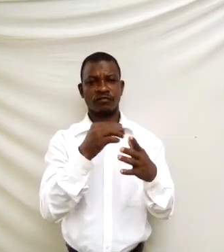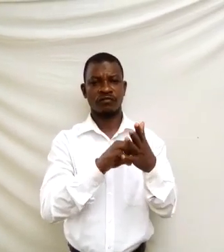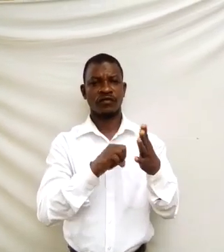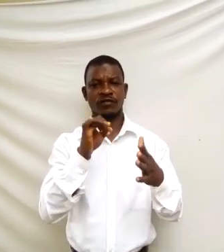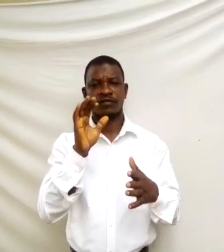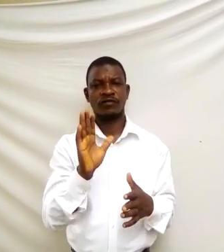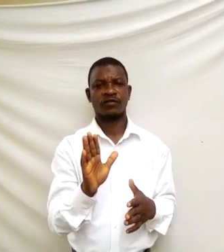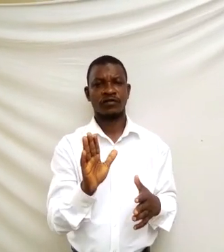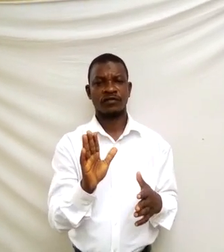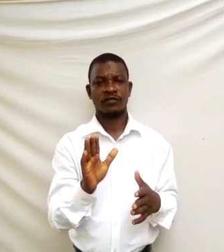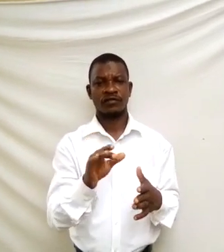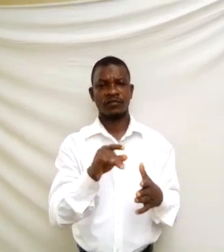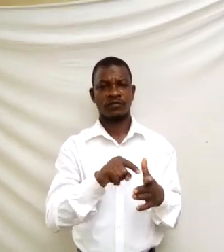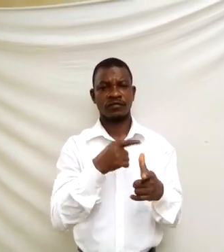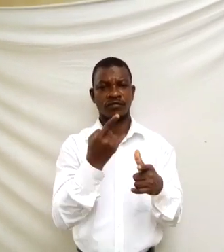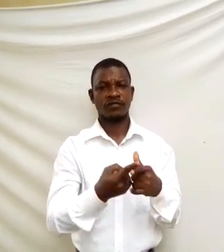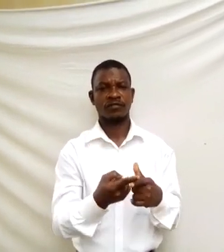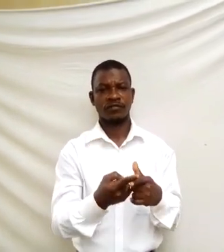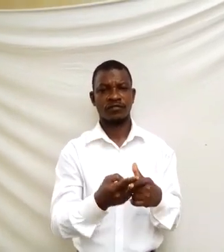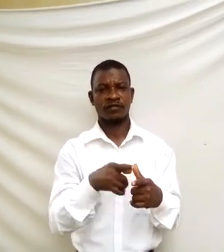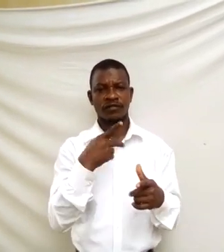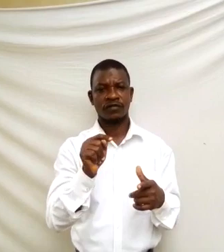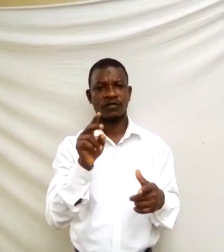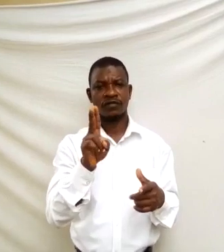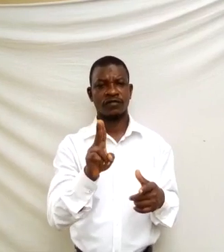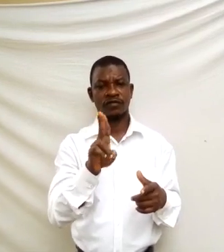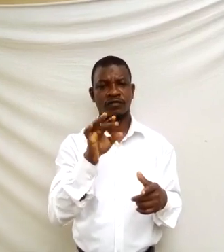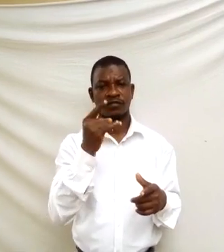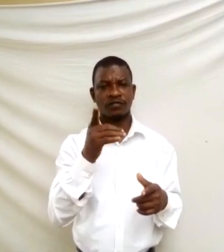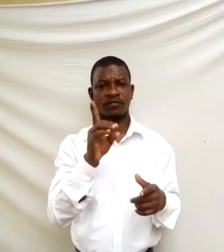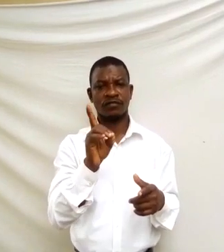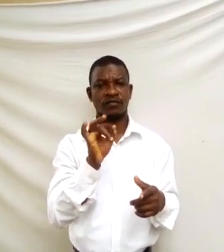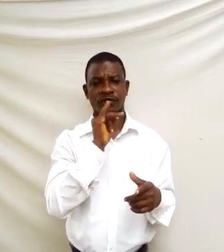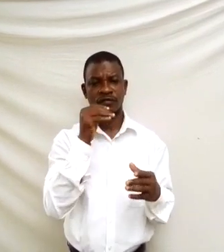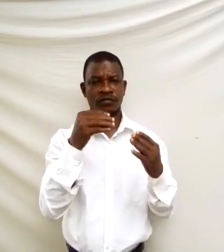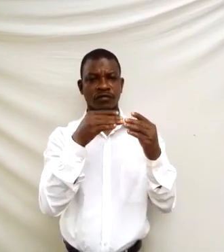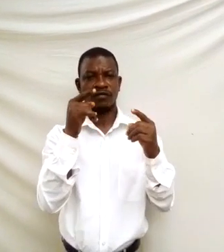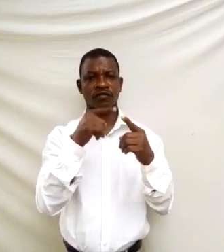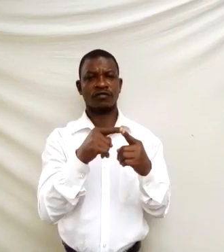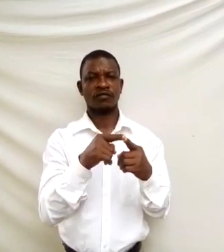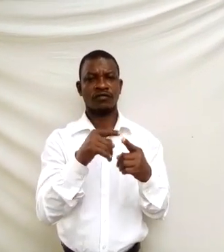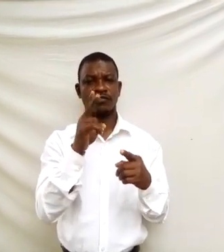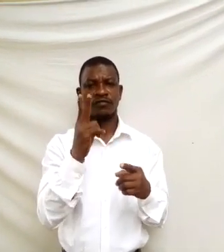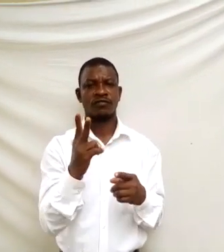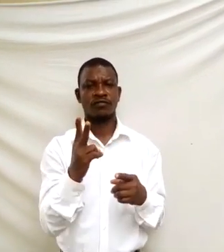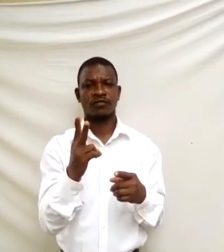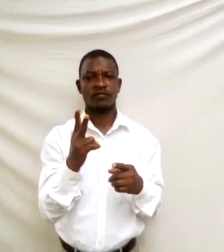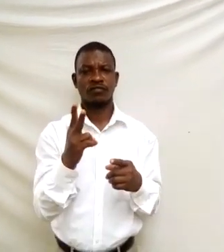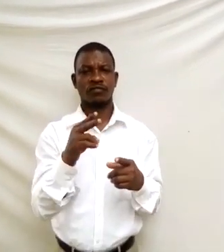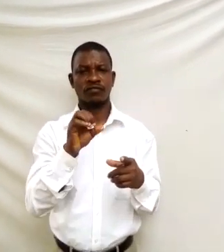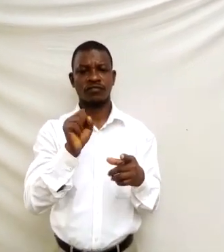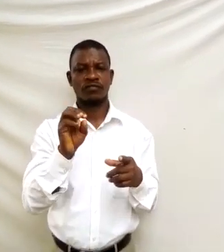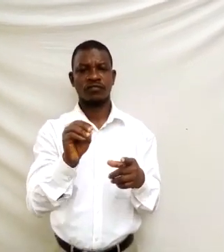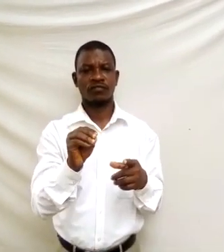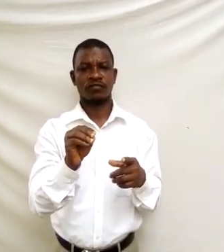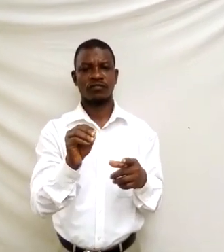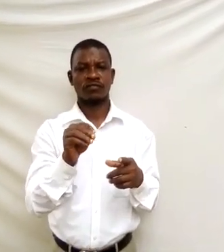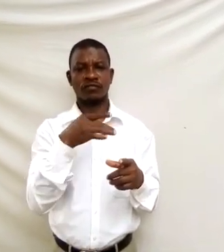let u be equal is equal to two so dx